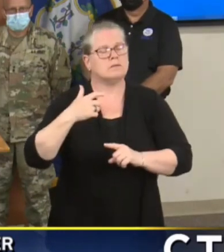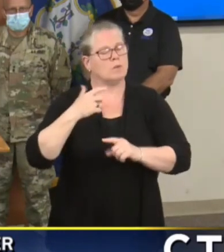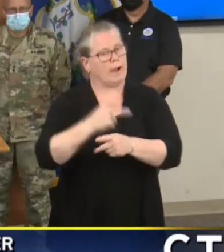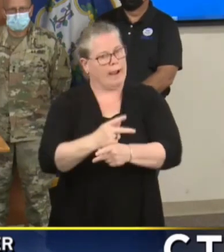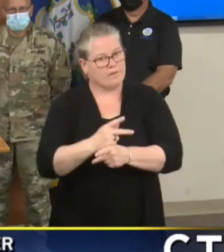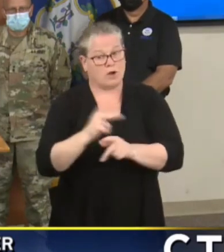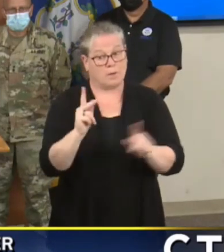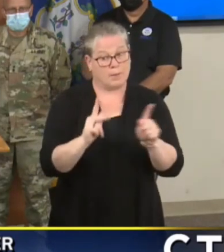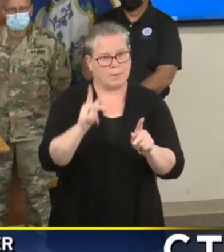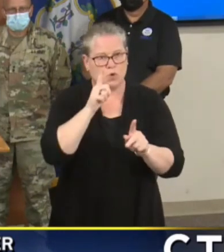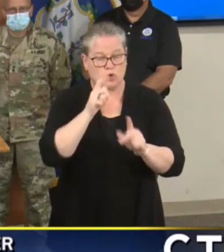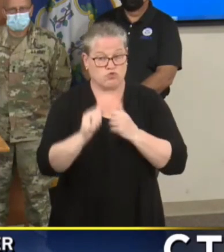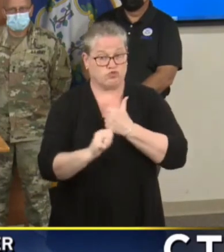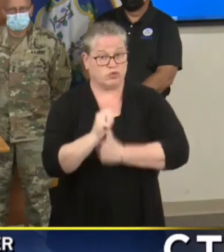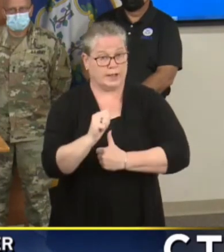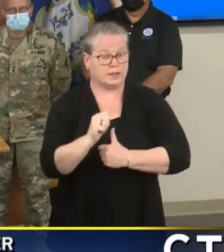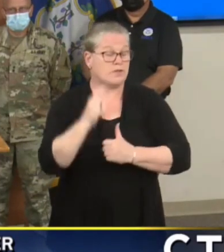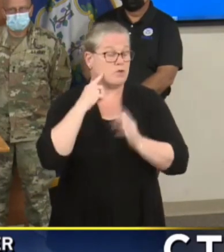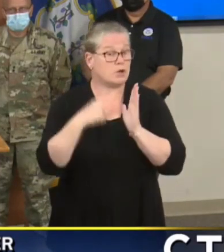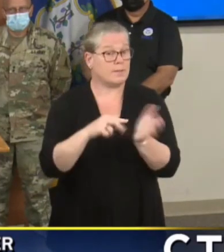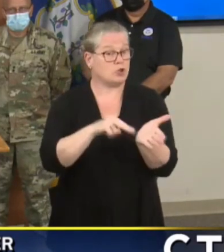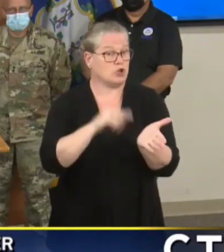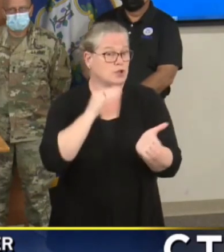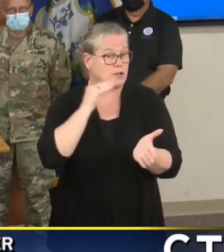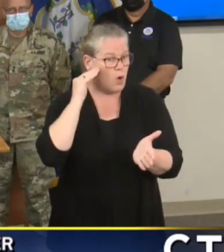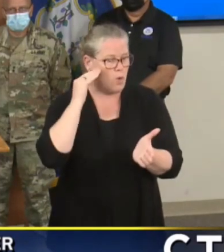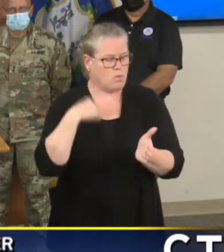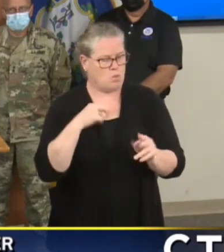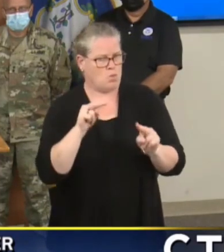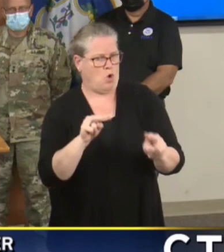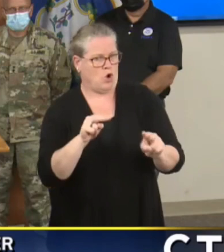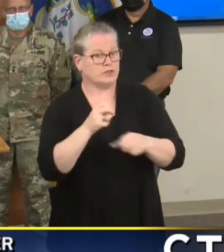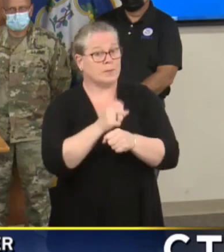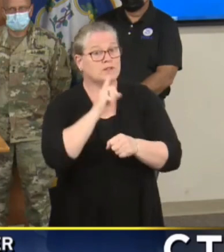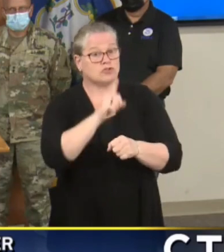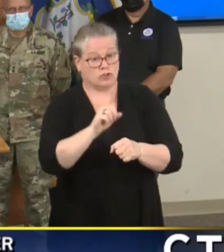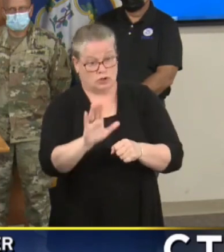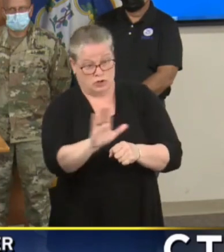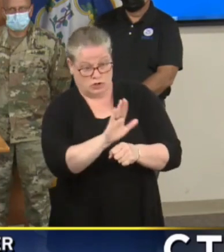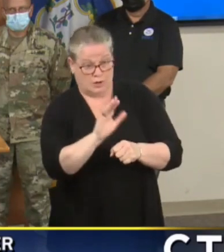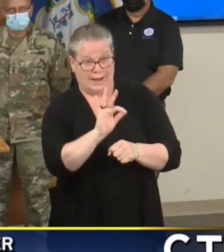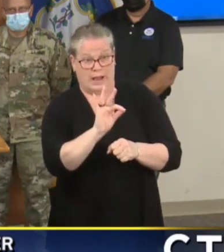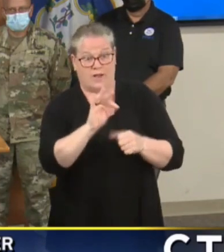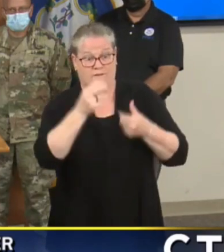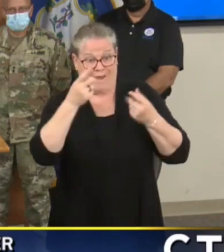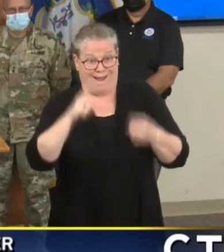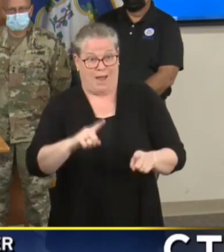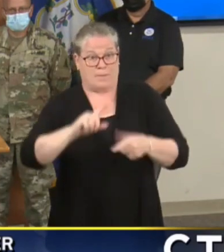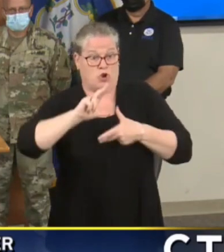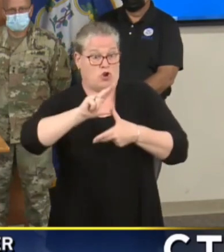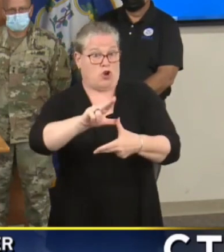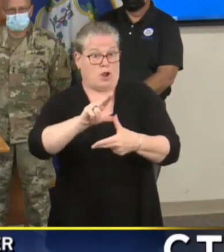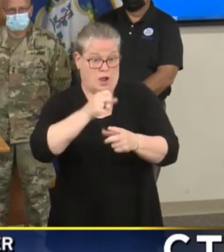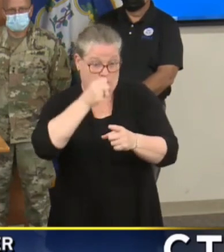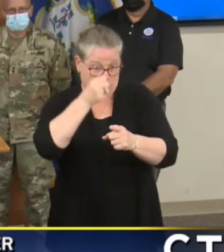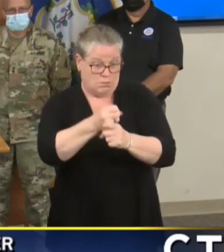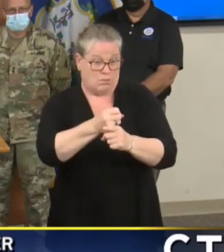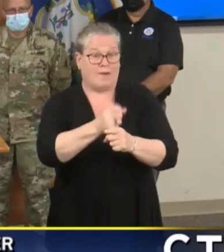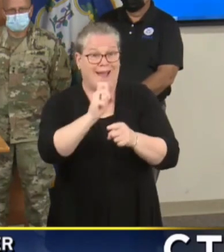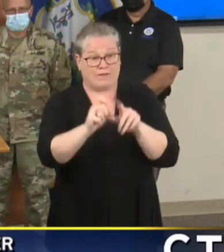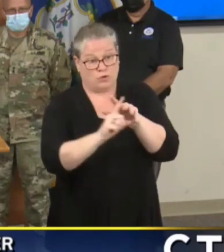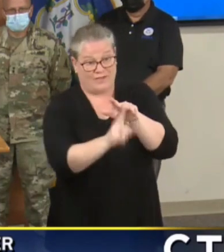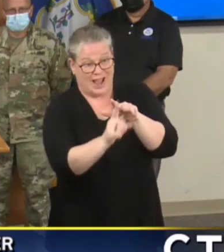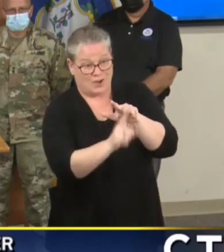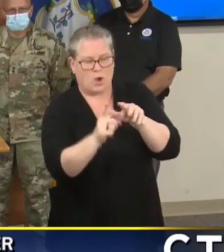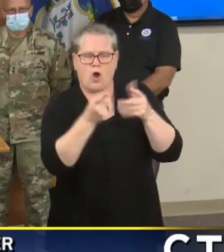at risk including for example our nursing homes. Making sure that if they're right in the eye of the storm if they have to evacuate we know where they can be